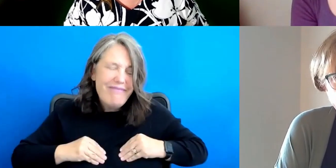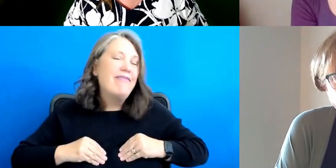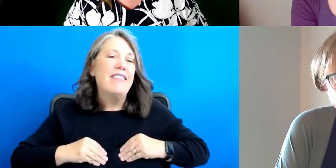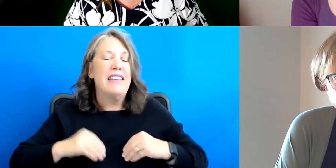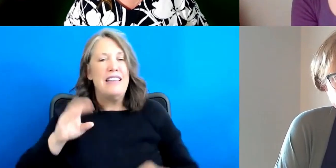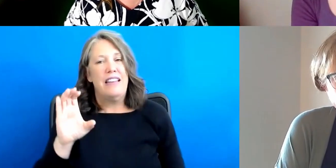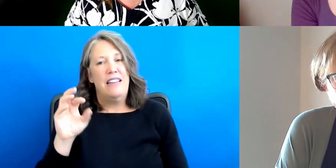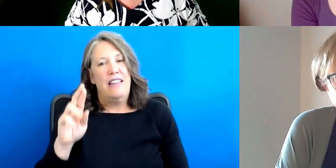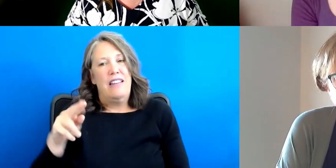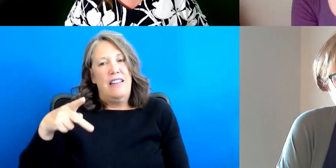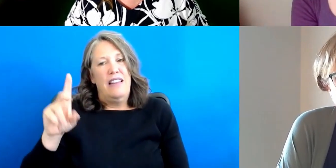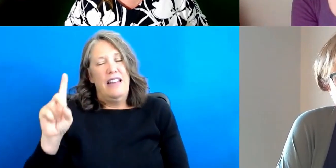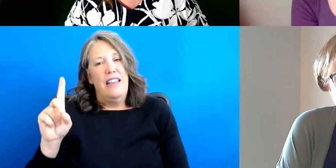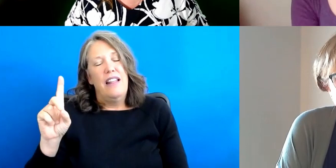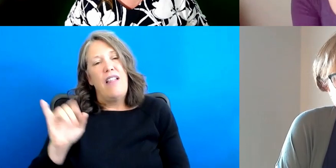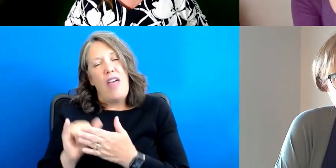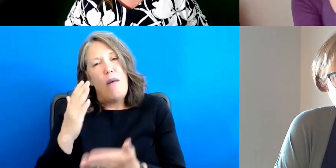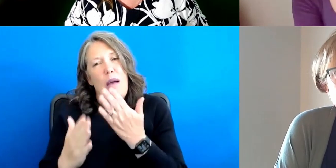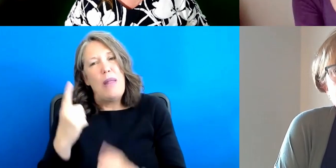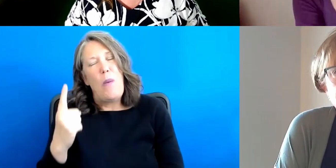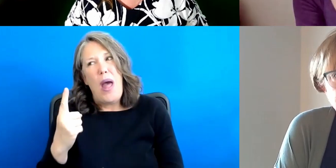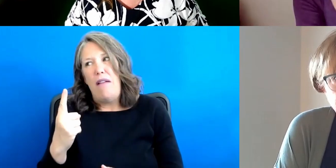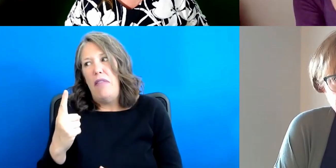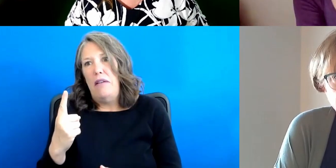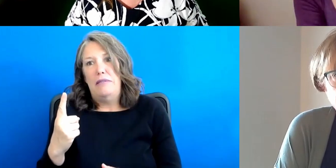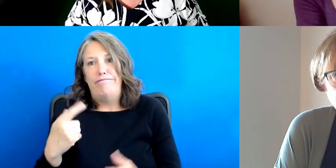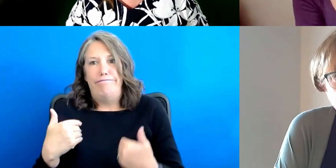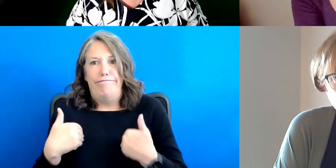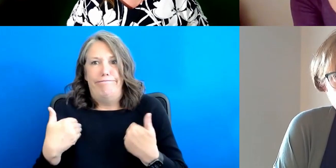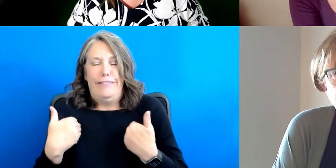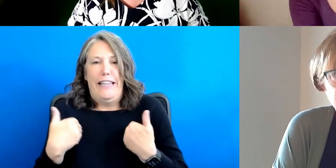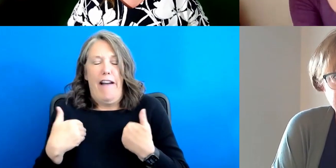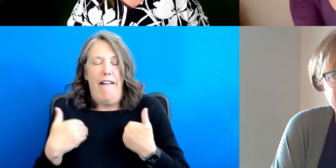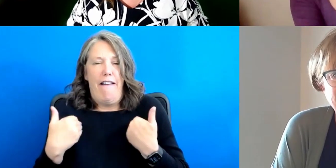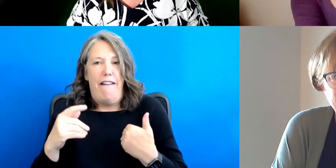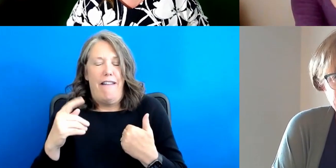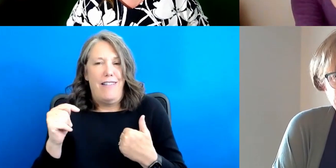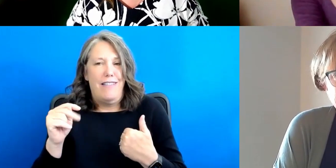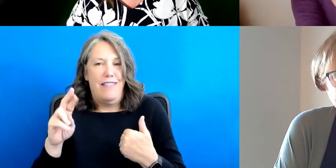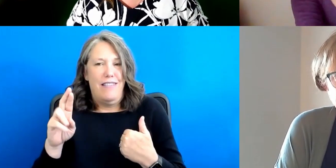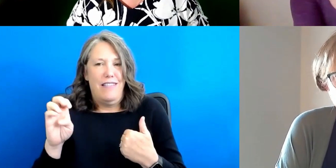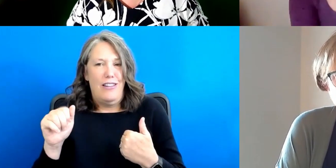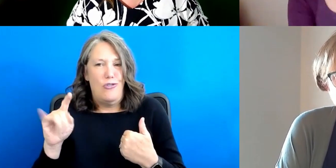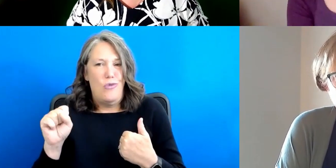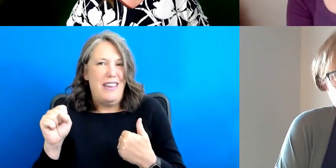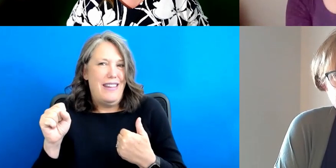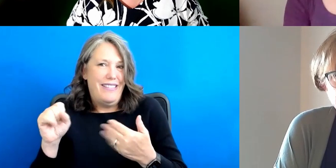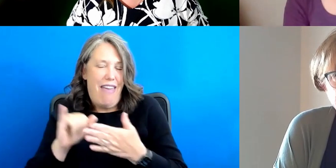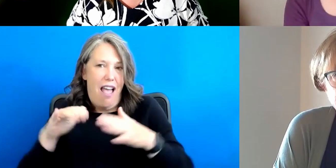CRPD is probably one of the youngest ones compared to others. So, um, you know,